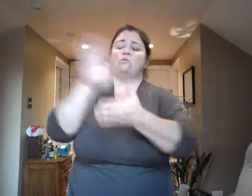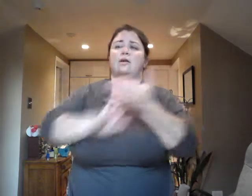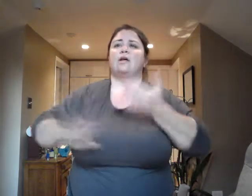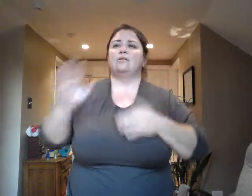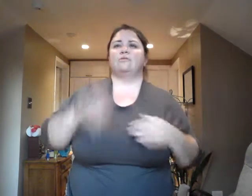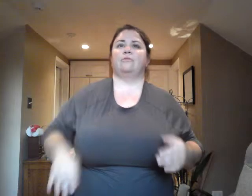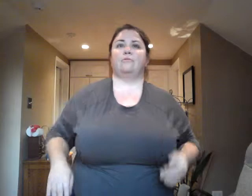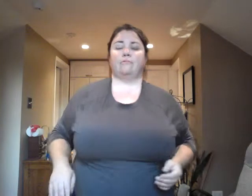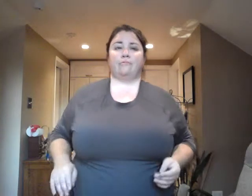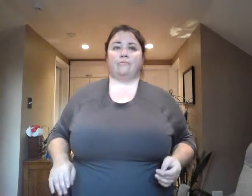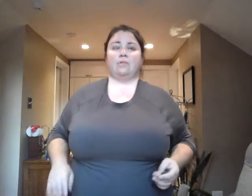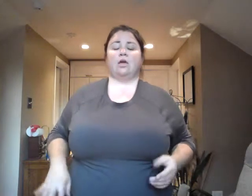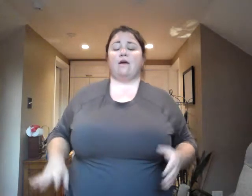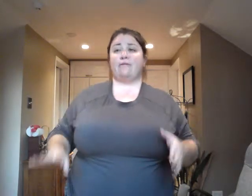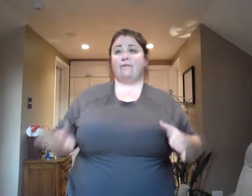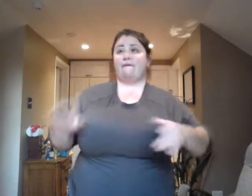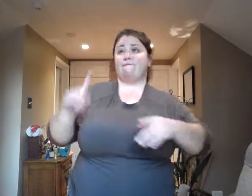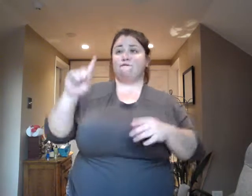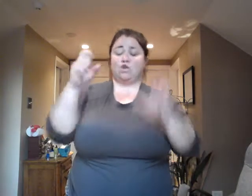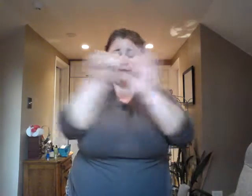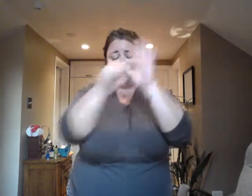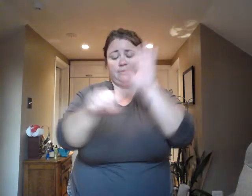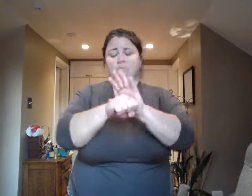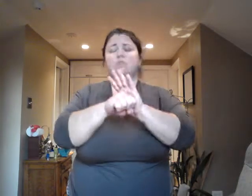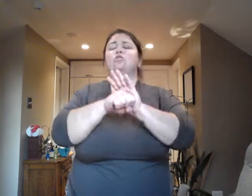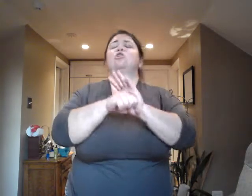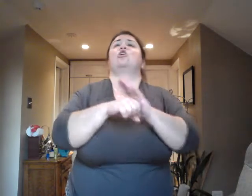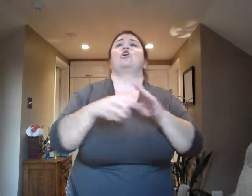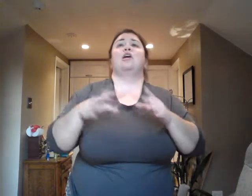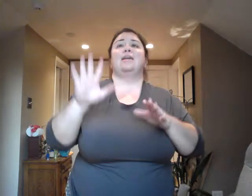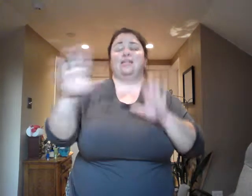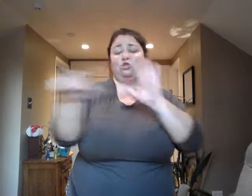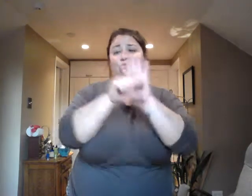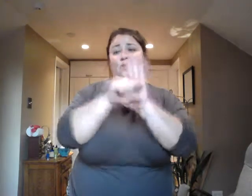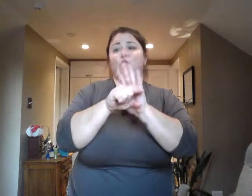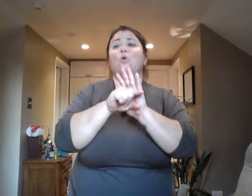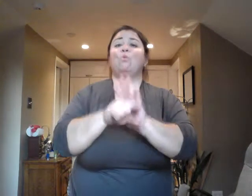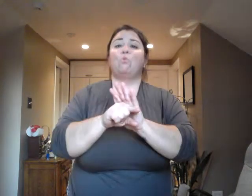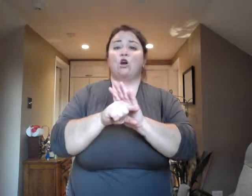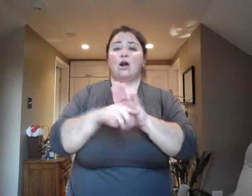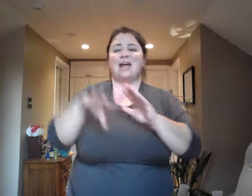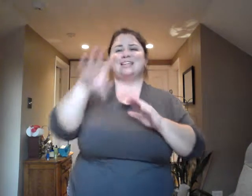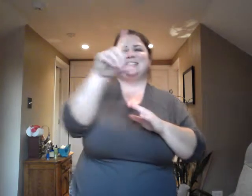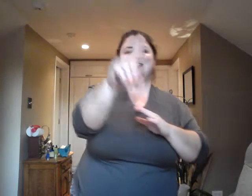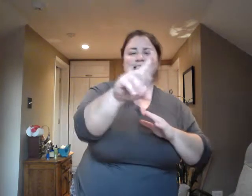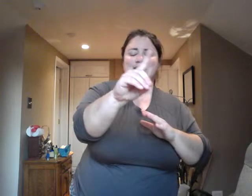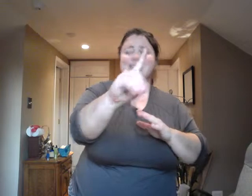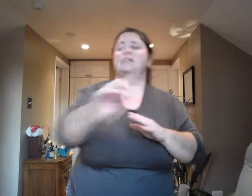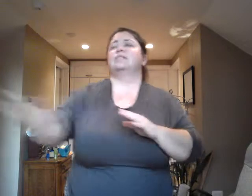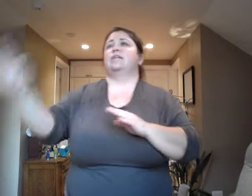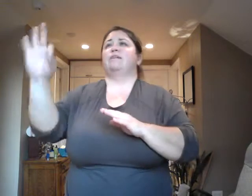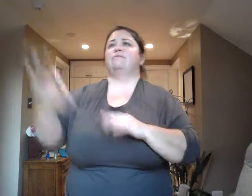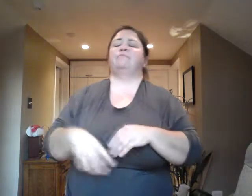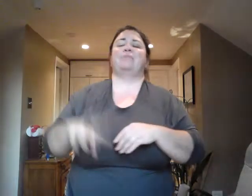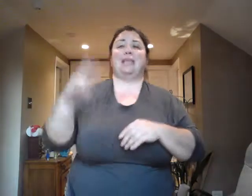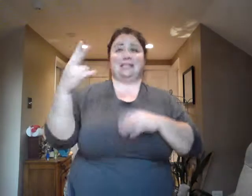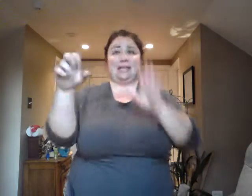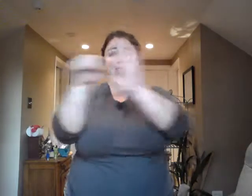deans and F's. His second term was no better, and the dean called him in for a conference. The dean warned him